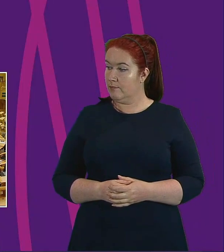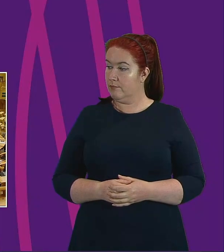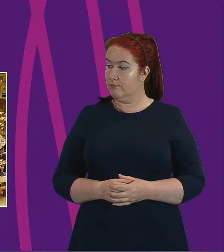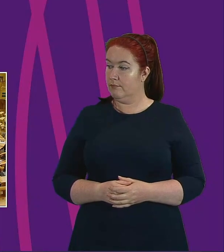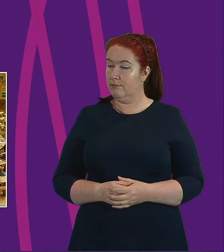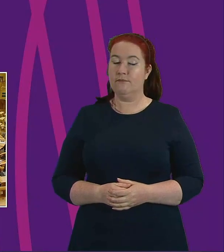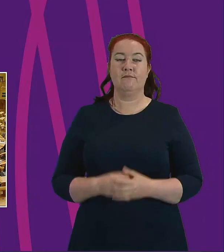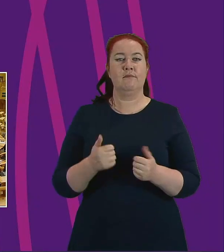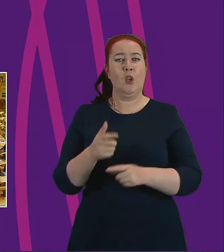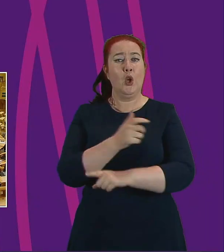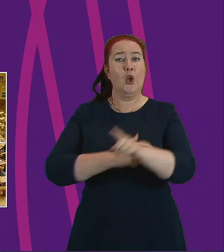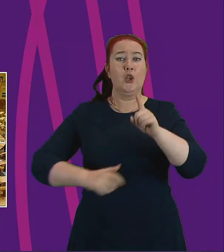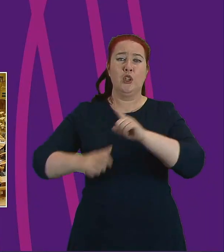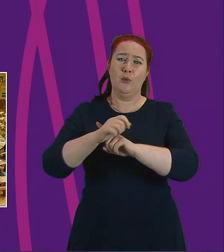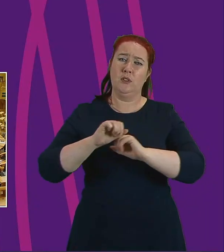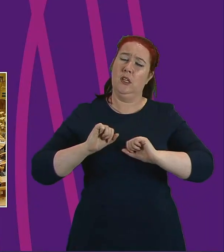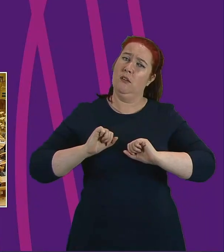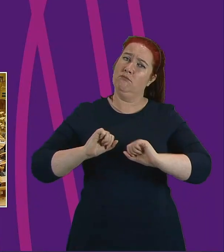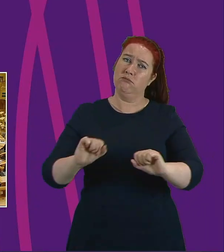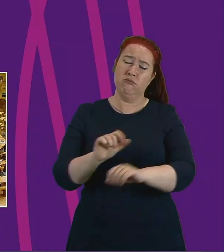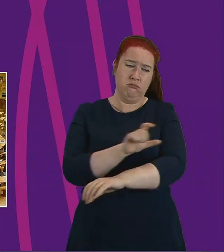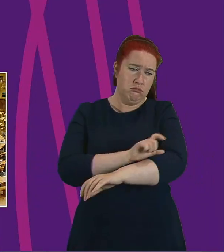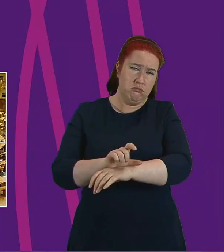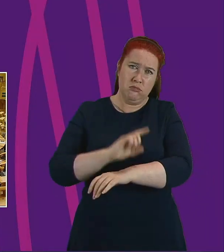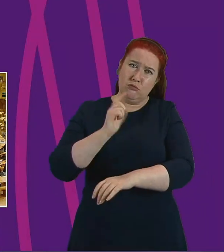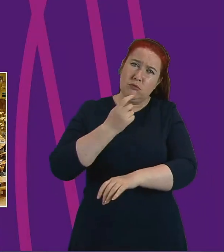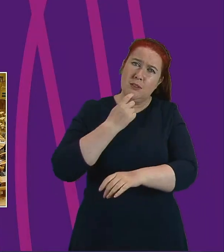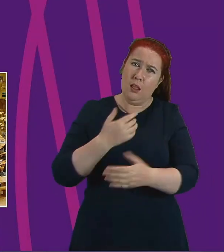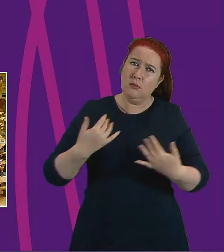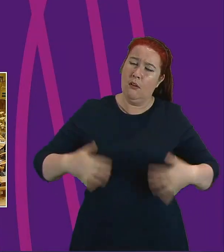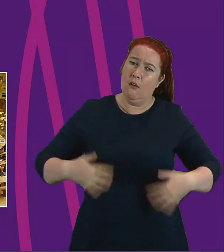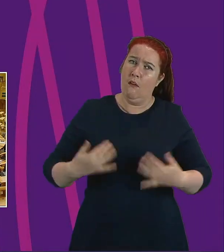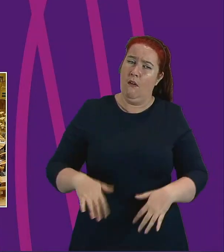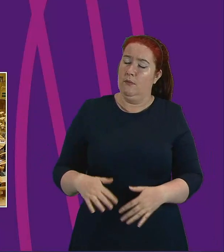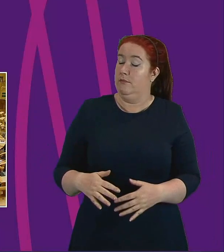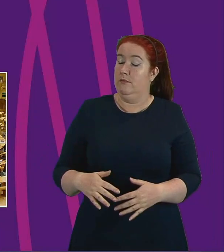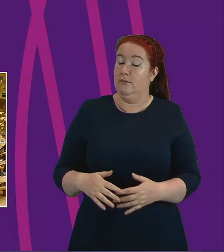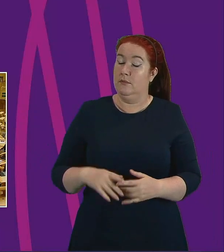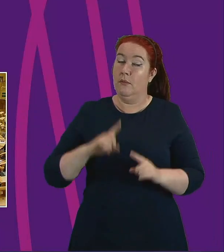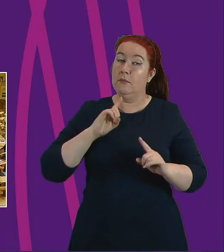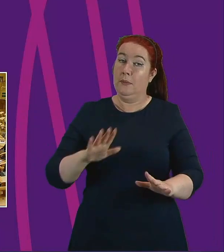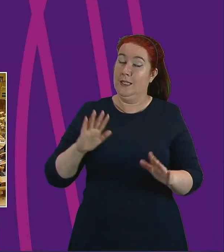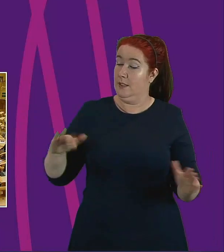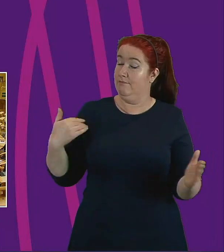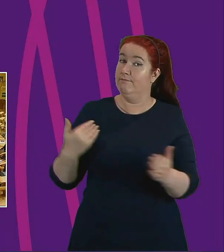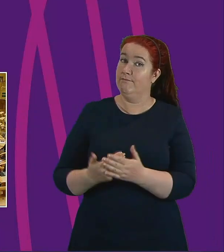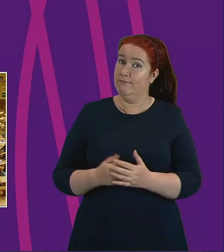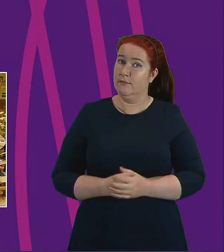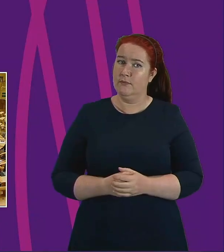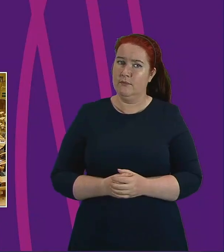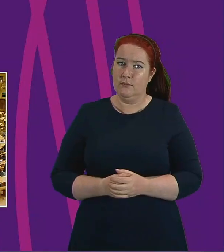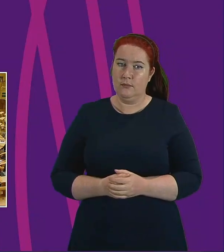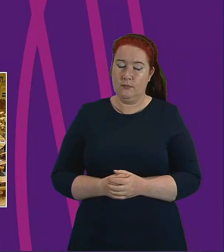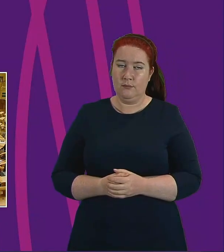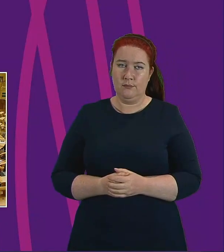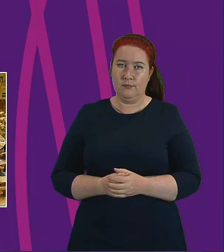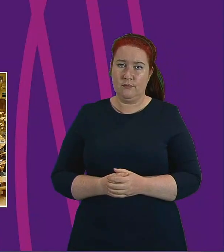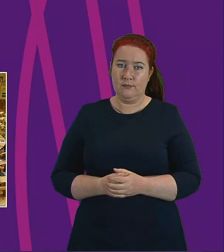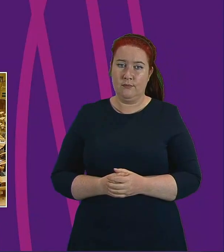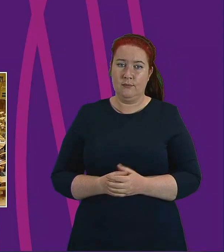resilience that has been shown during this coronavirus pandemic has nothing been short of remarkable. When forced with this terrible,